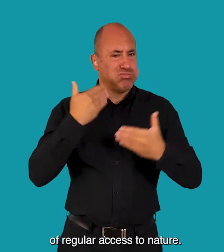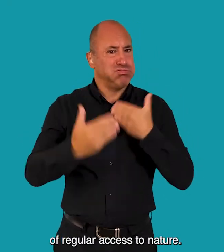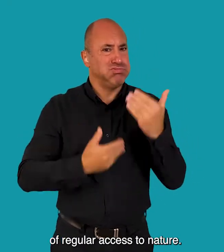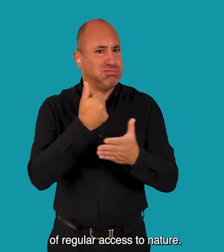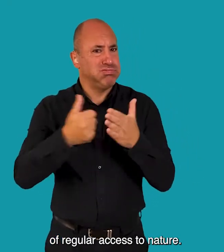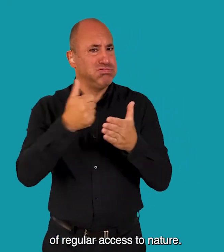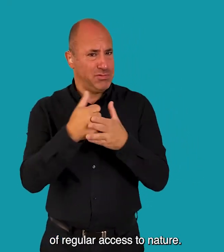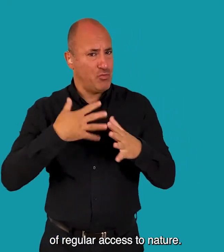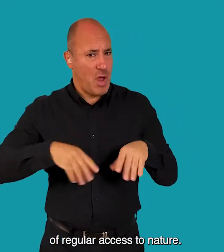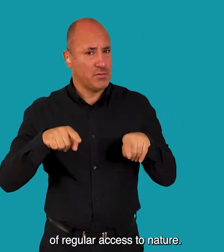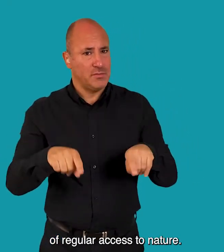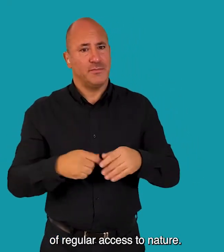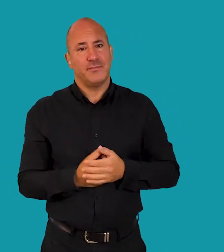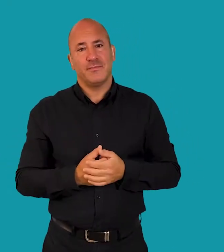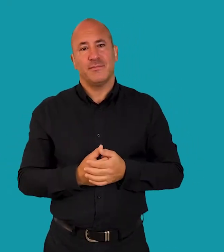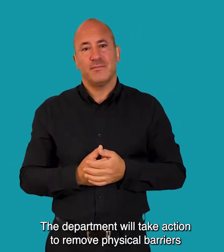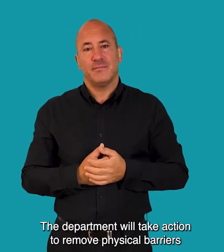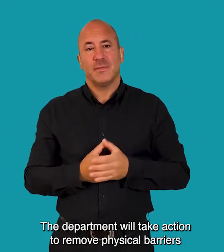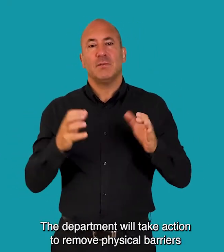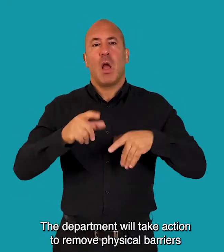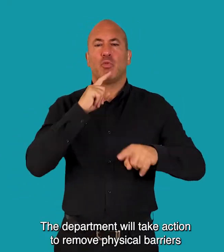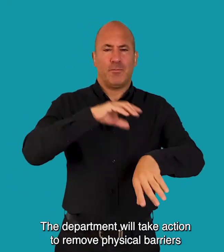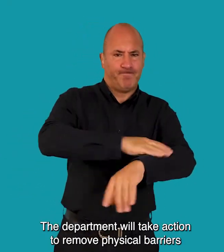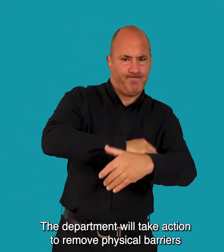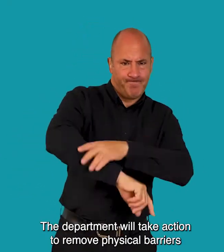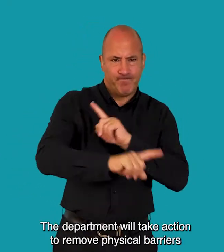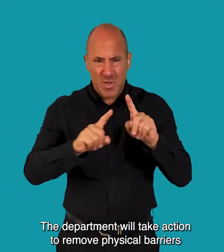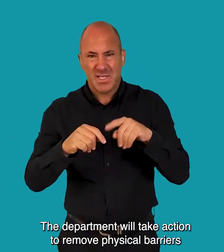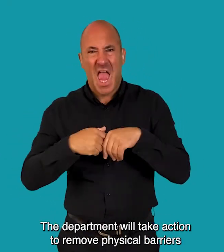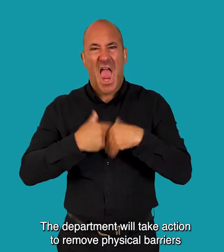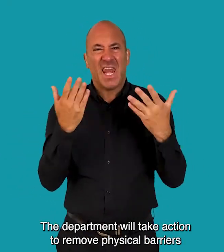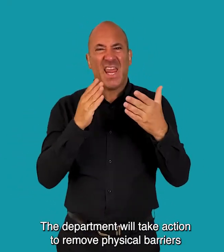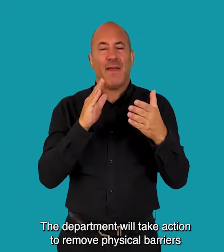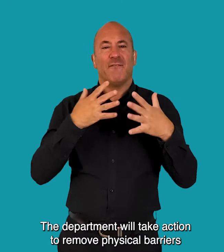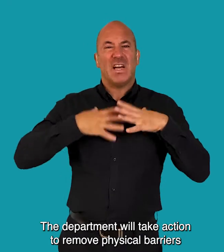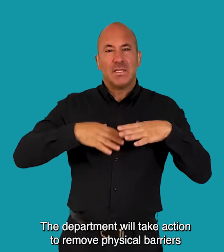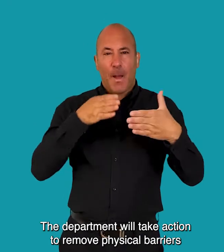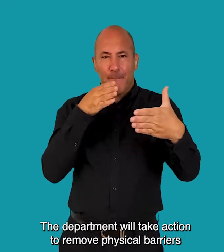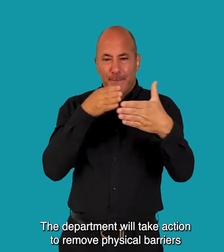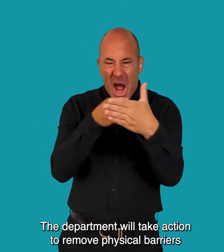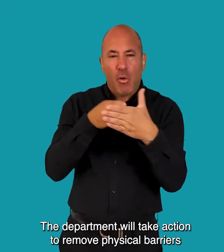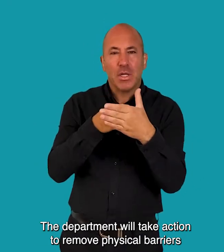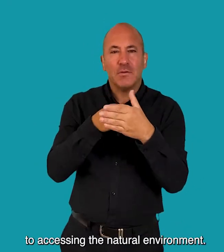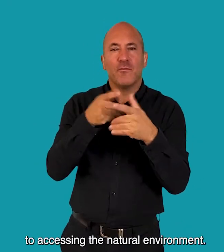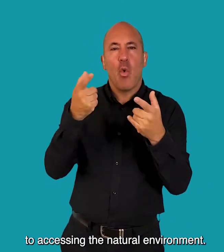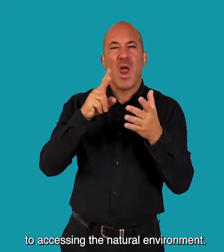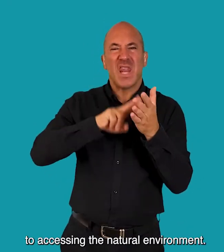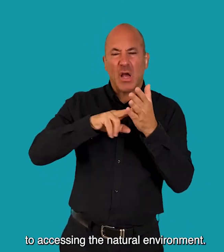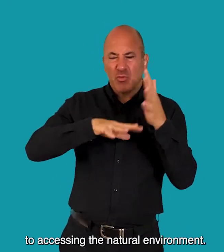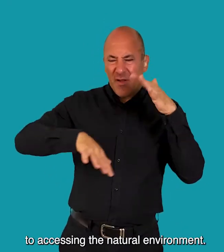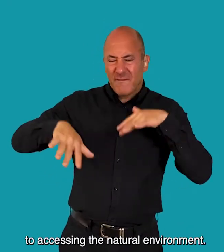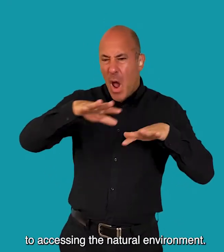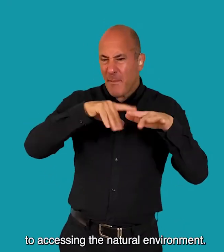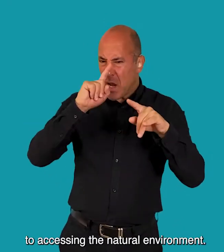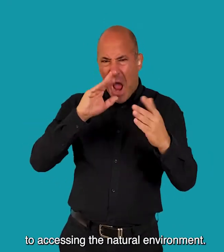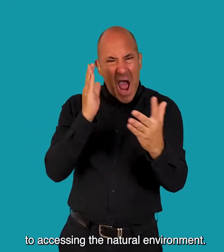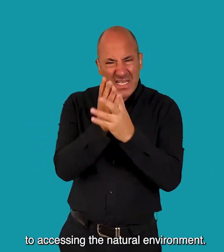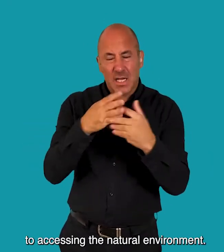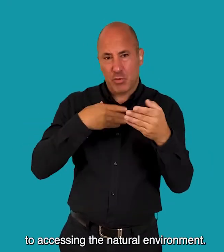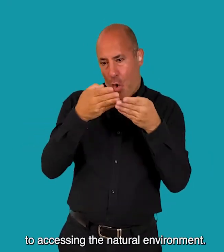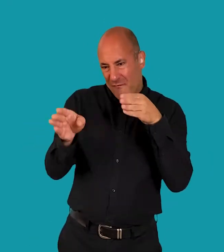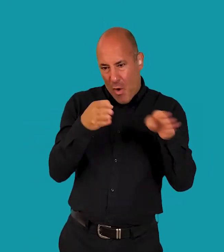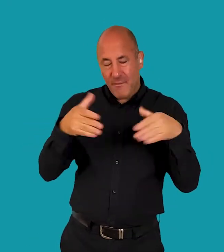regular access to nature The Department will take action to remove physical barriers to accessing the natural